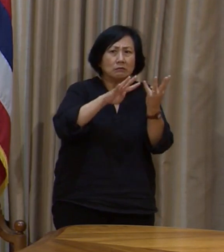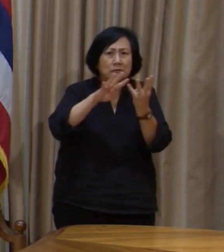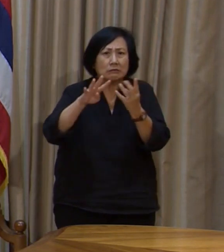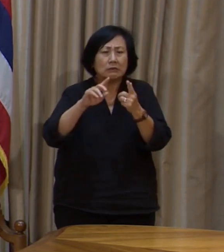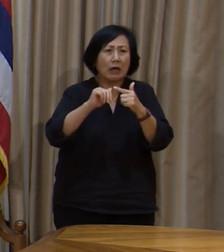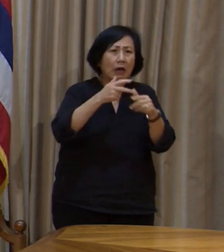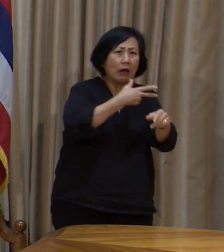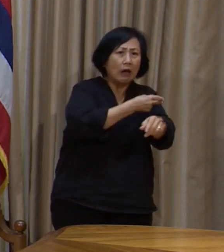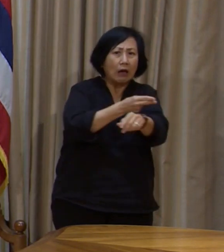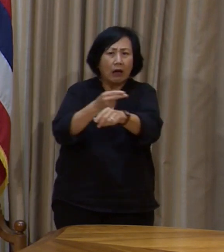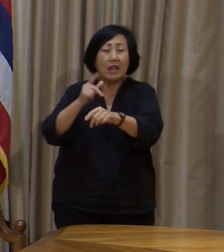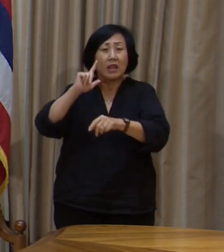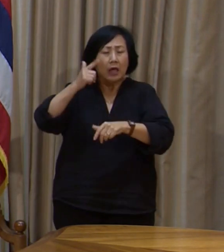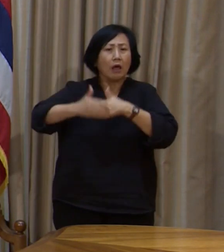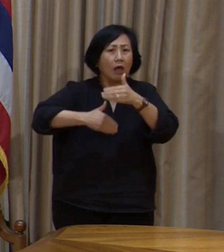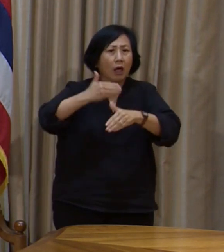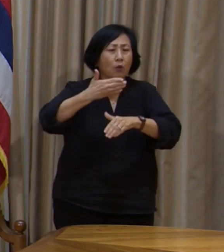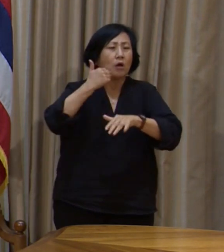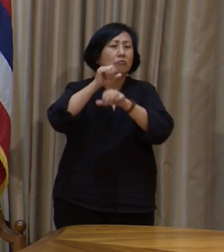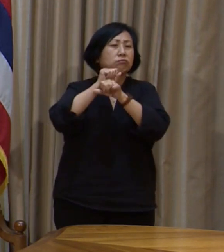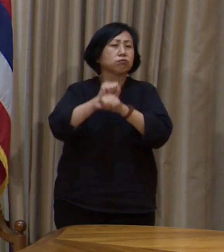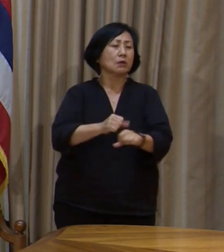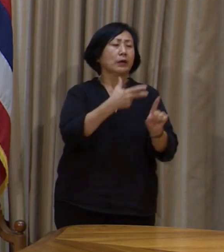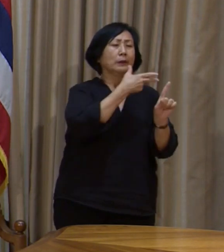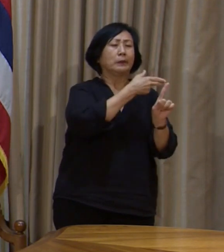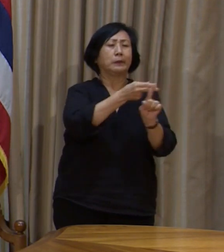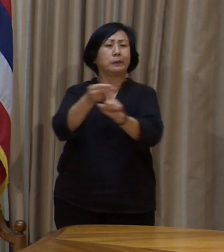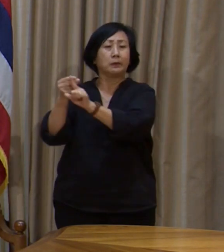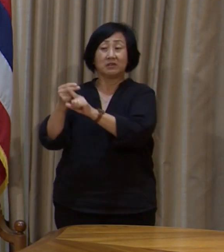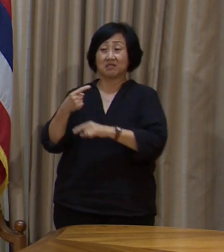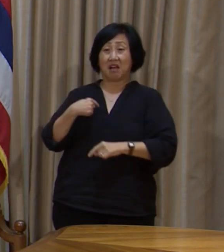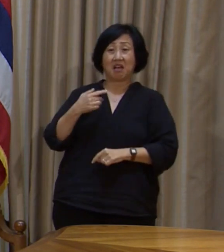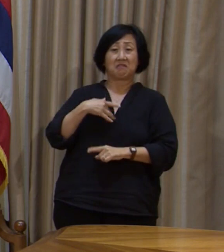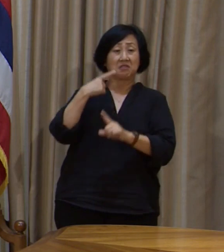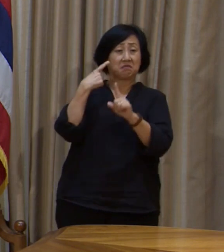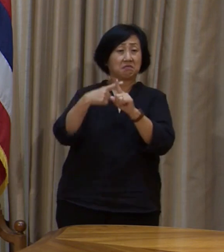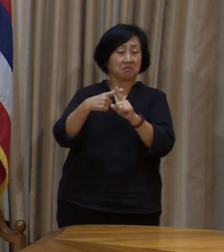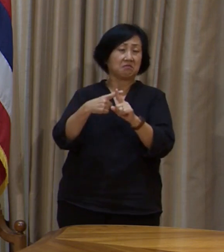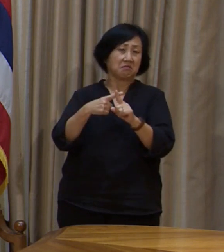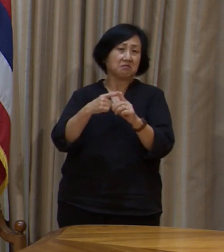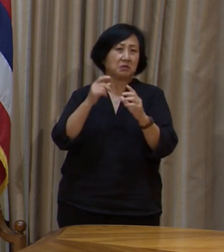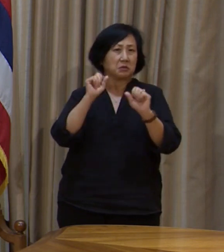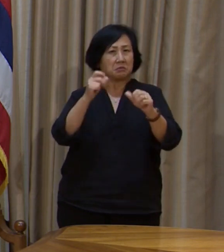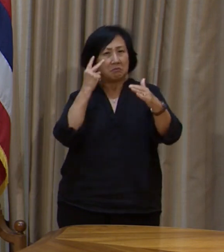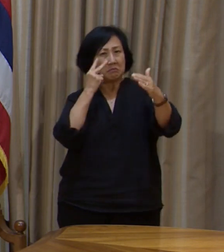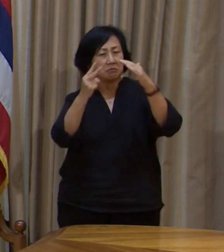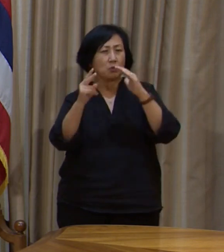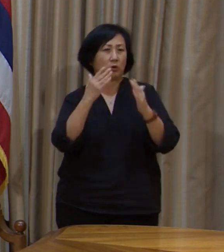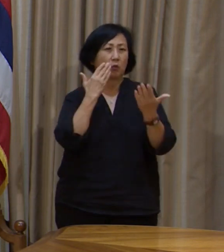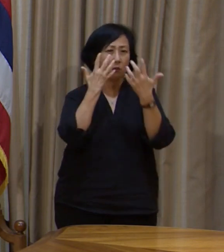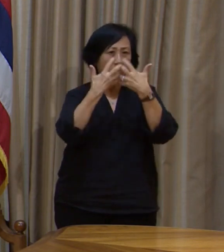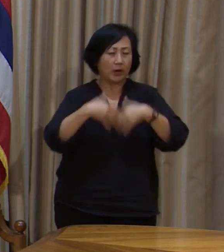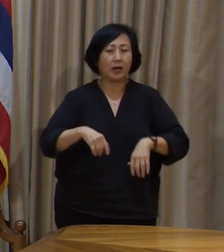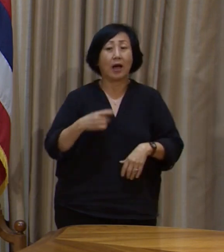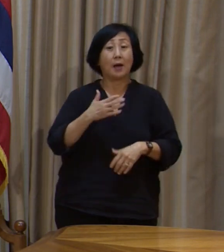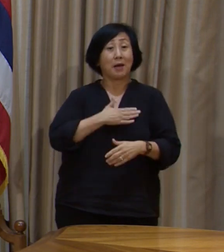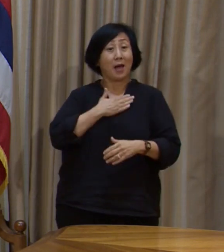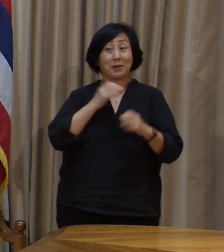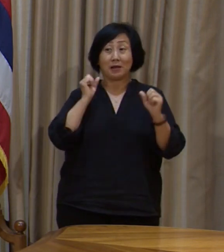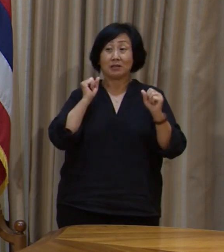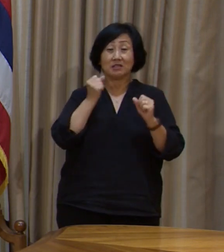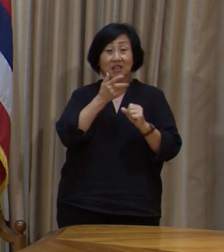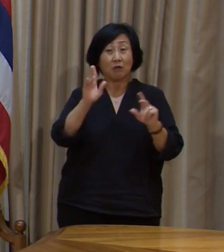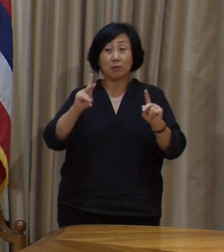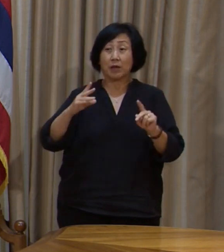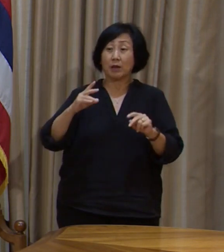we'll get better and better as we move along. So, you know, I am optimistic. I'm glad that there are several candidates of